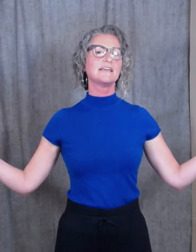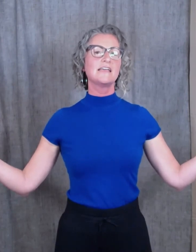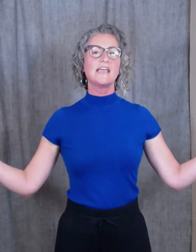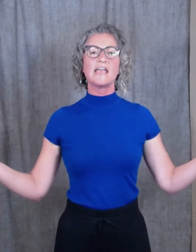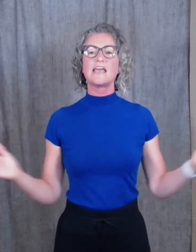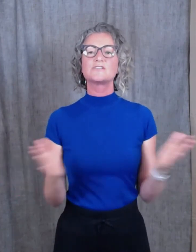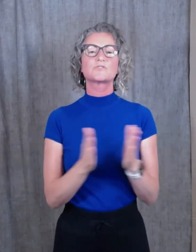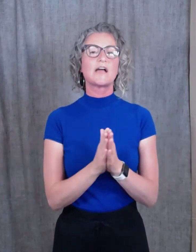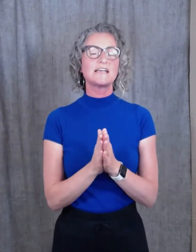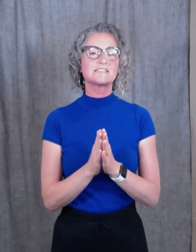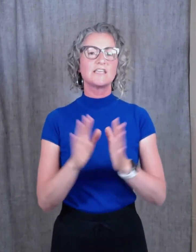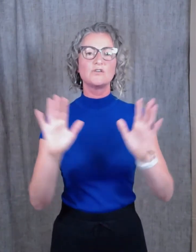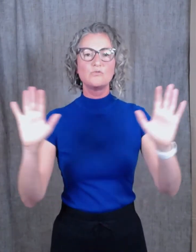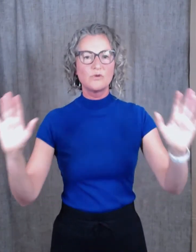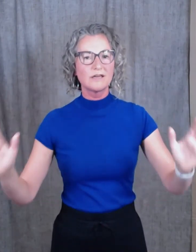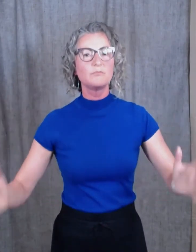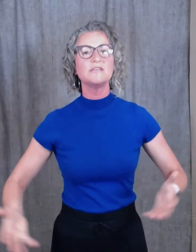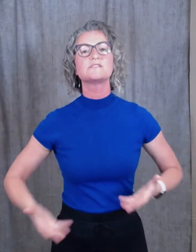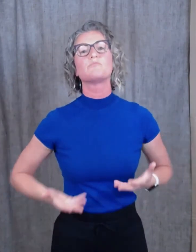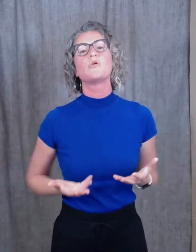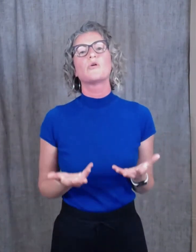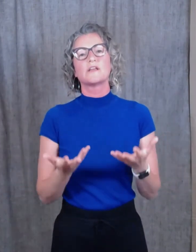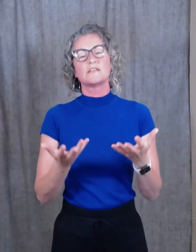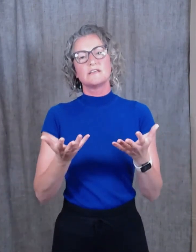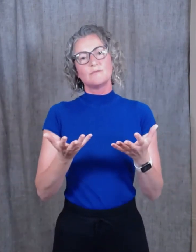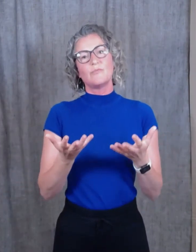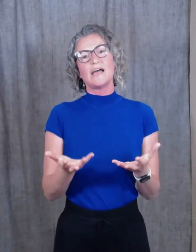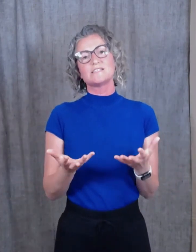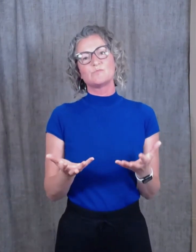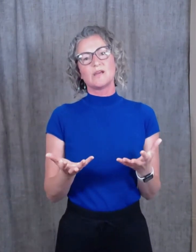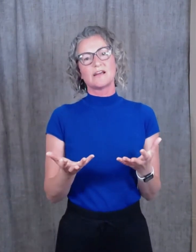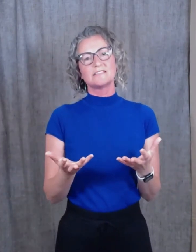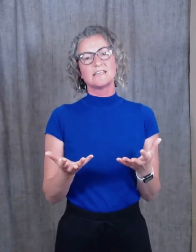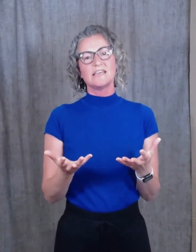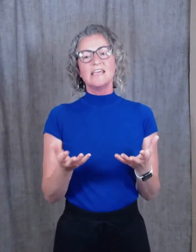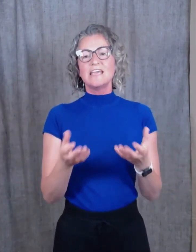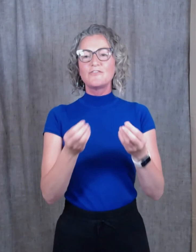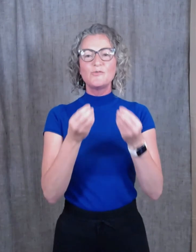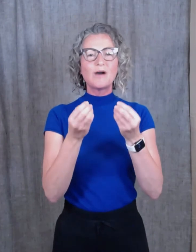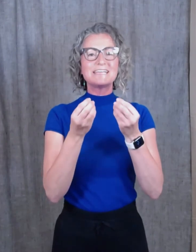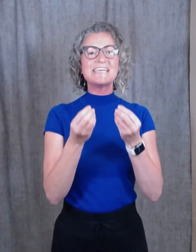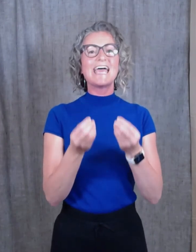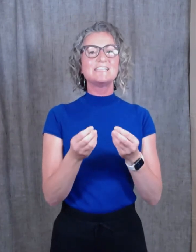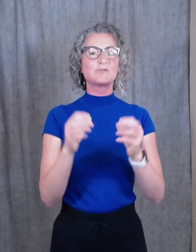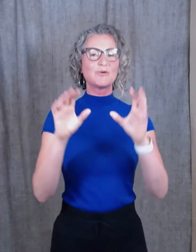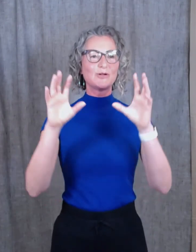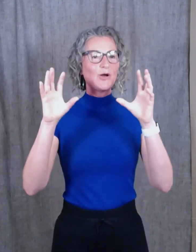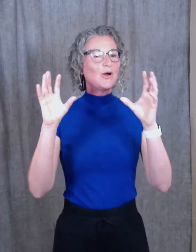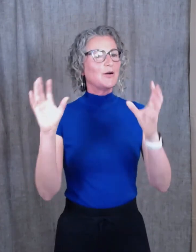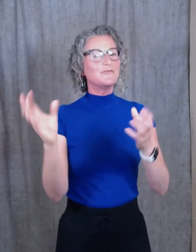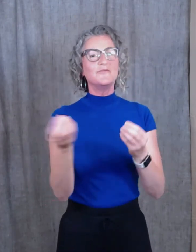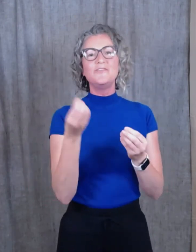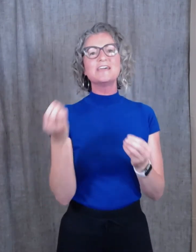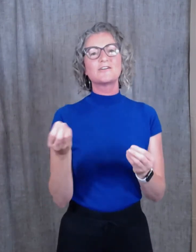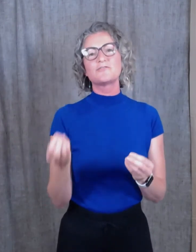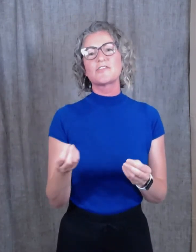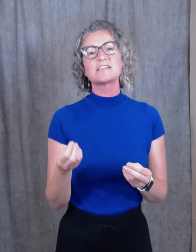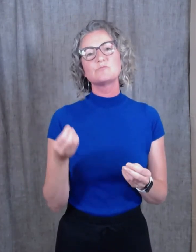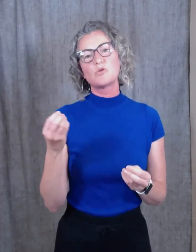And I trust that you will be supported by spirit. If you want a tangible vehicle for that support